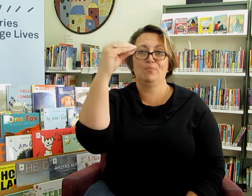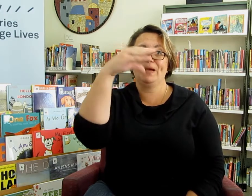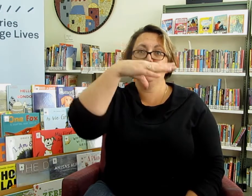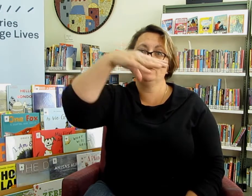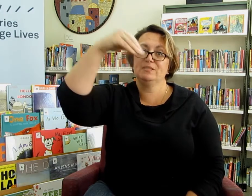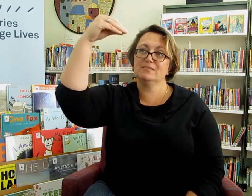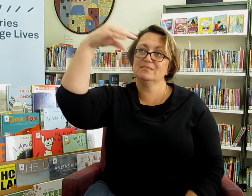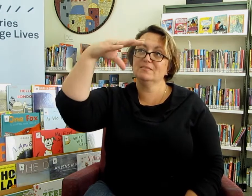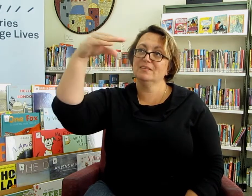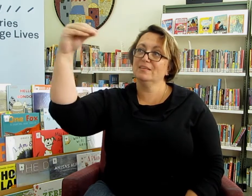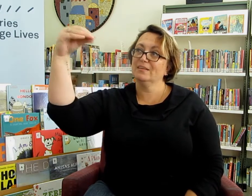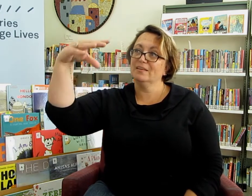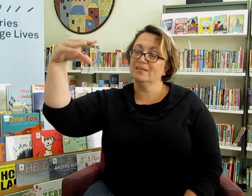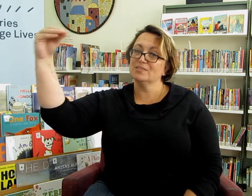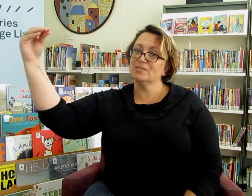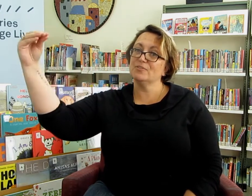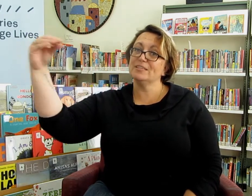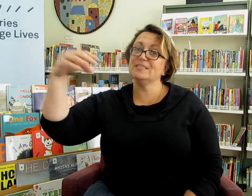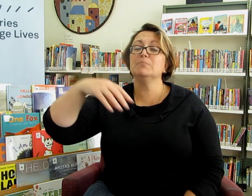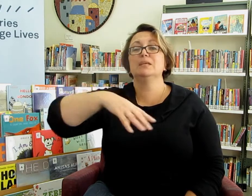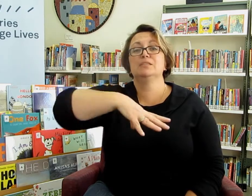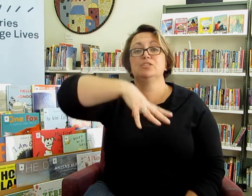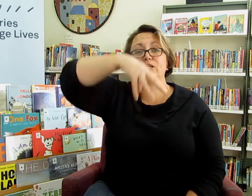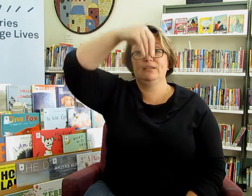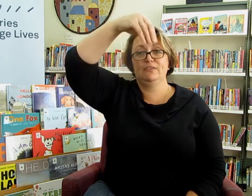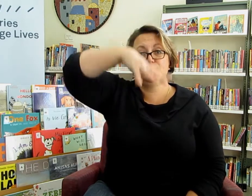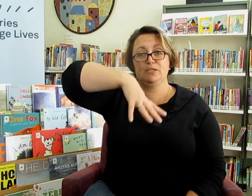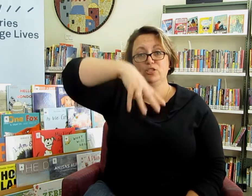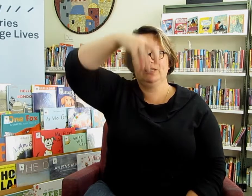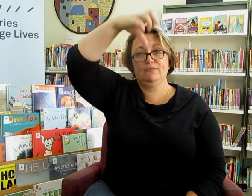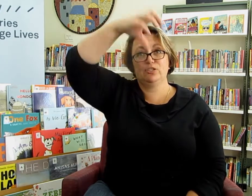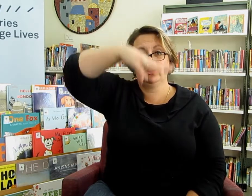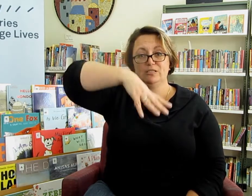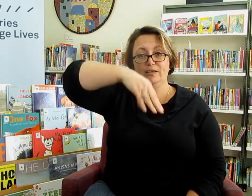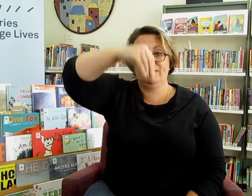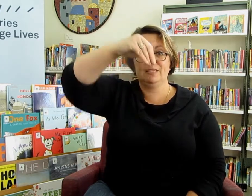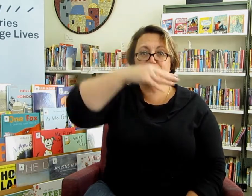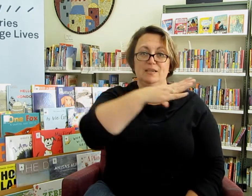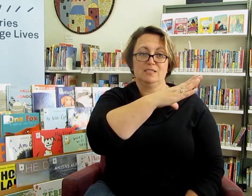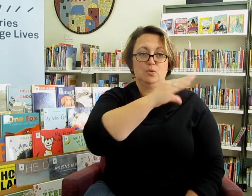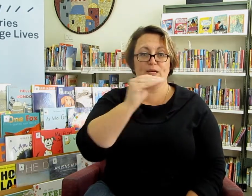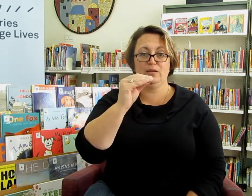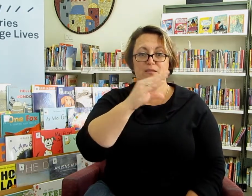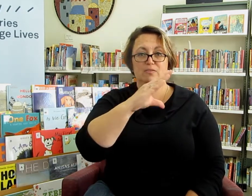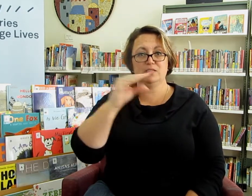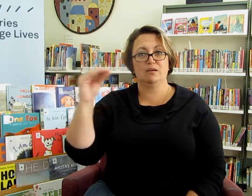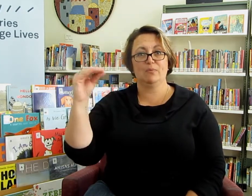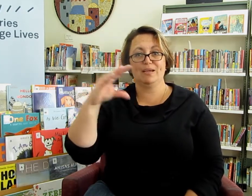go backwards so it's very similar to jellyfish but jellyfish goes like this and a squid goes sideways